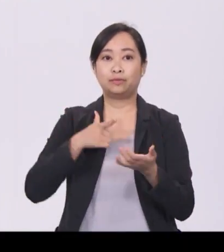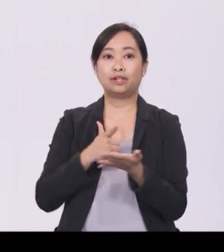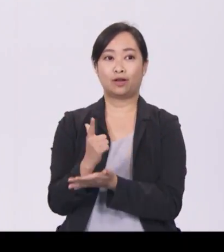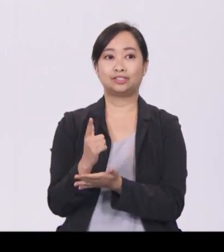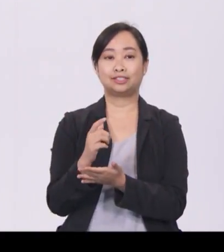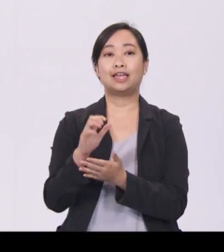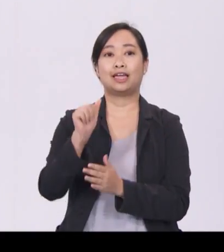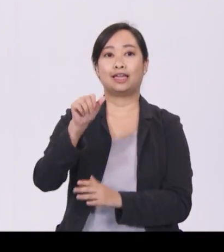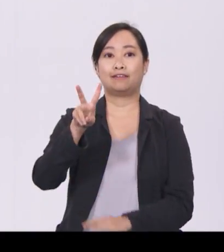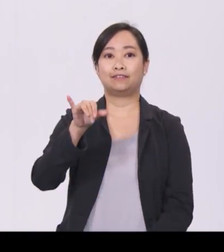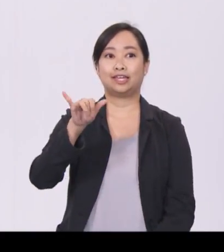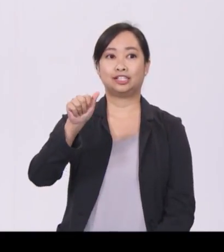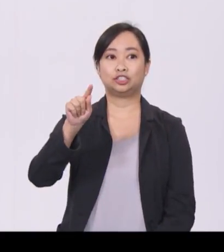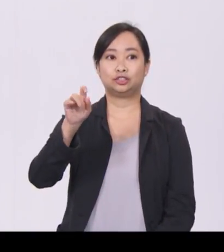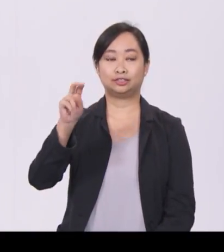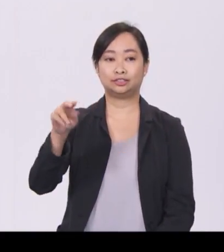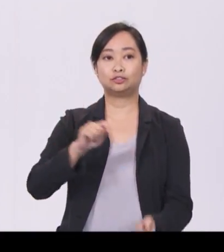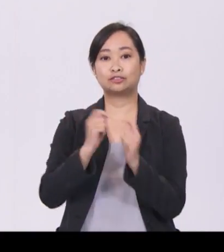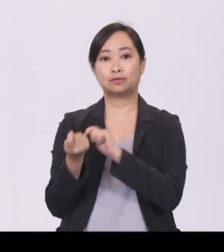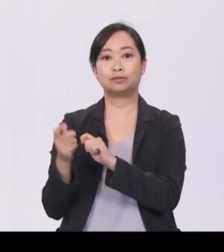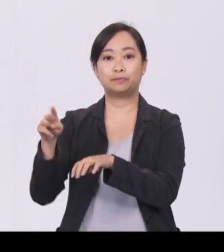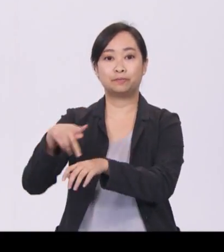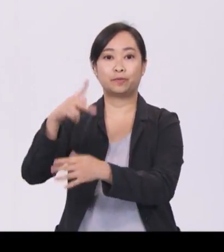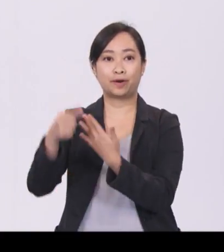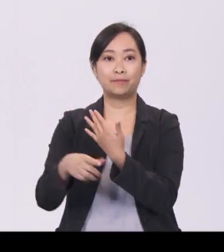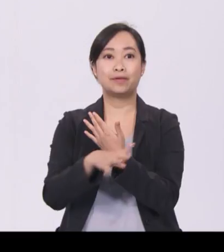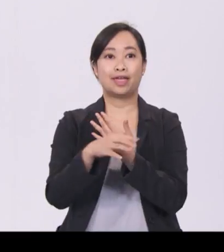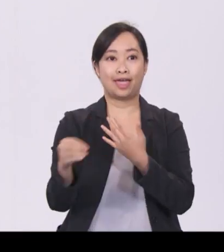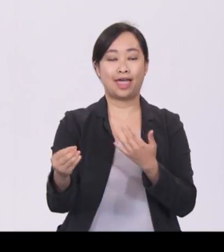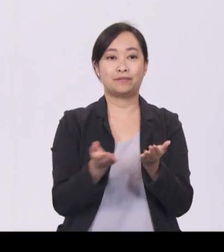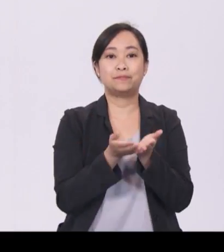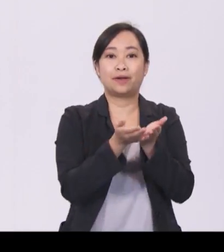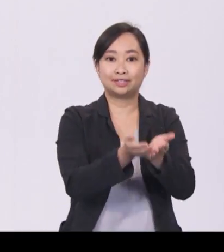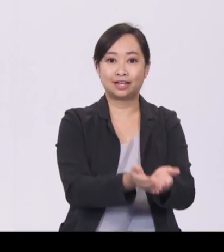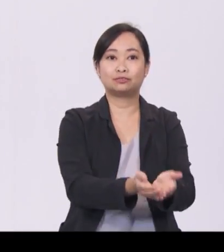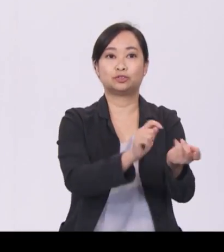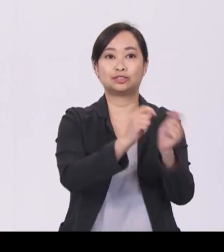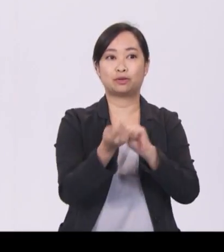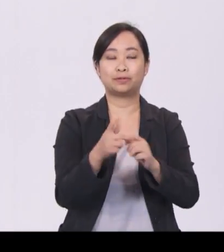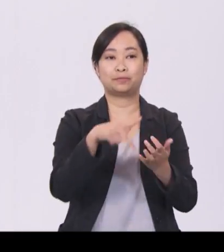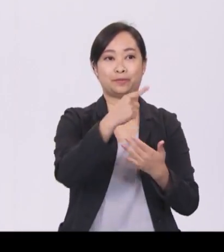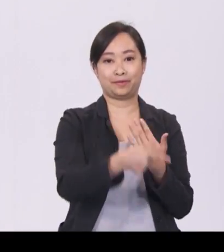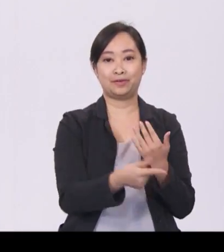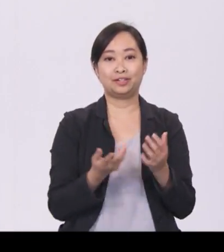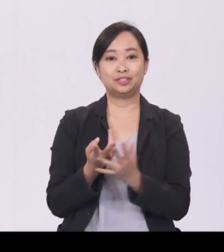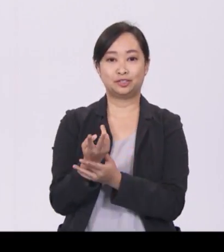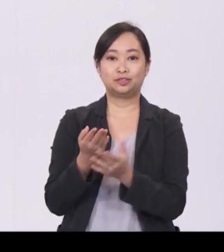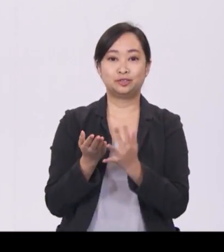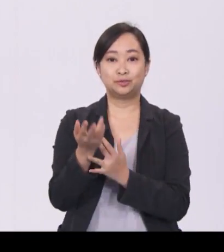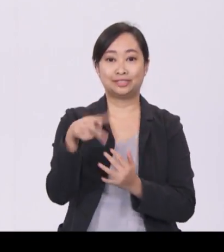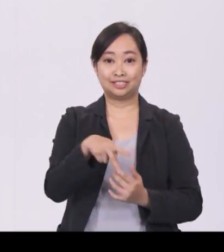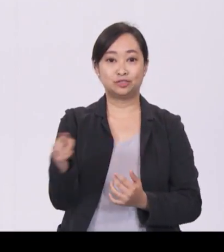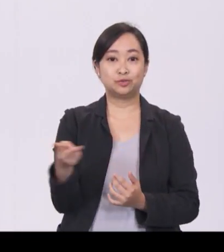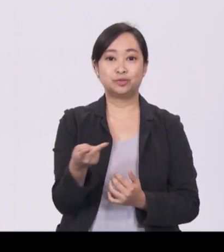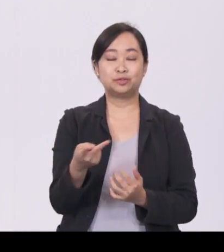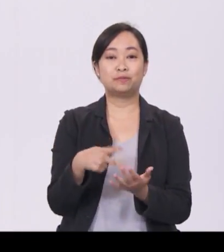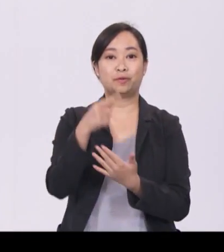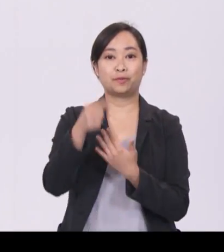transformation program this year. Through these programs, our airports and seaports will become platforms